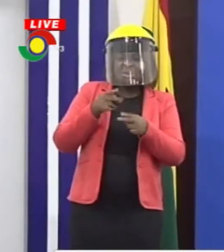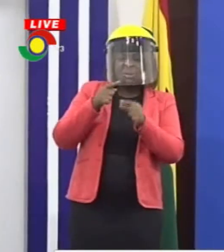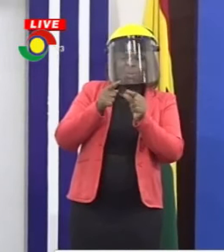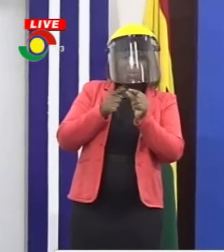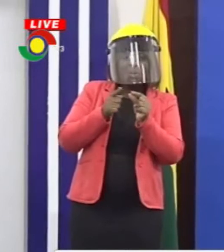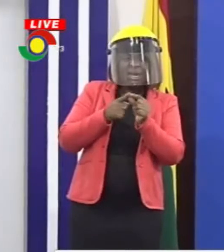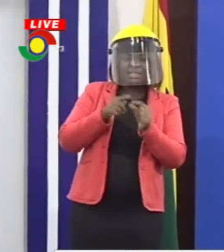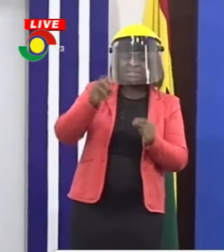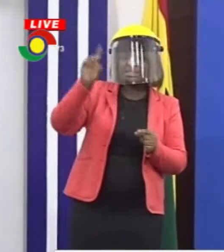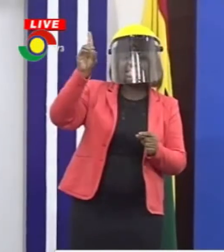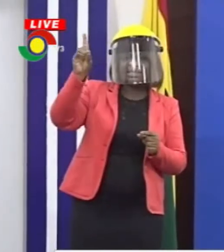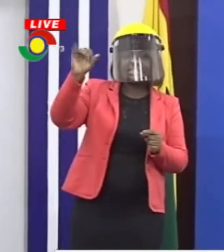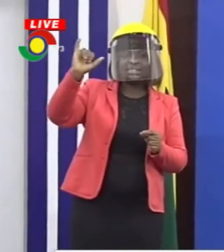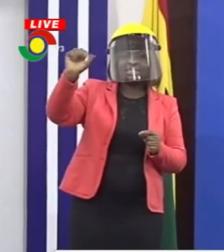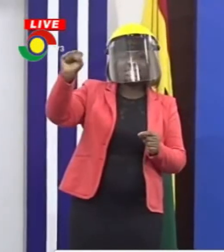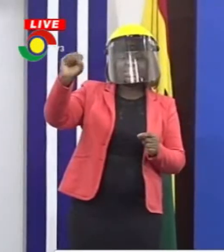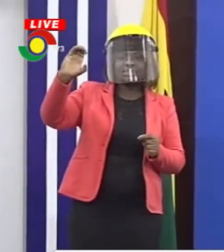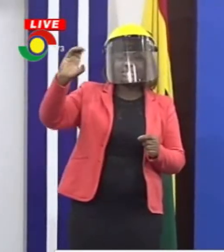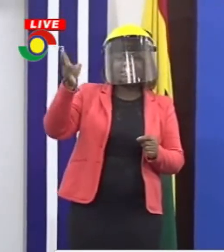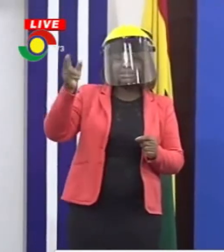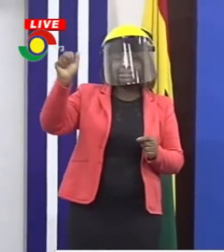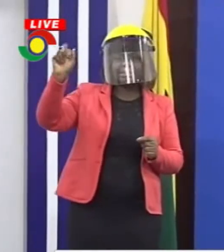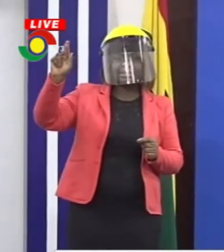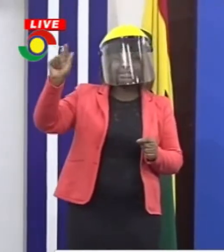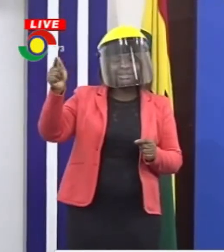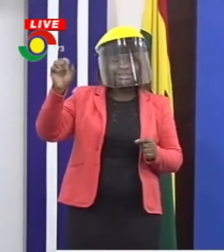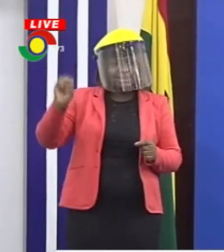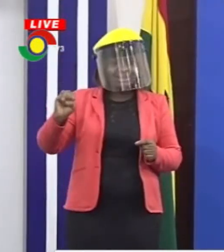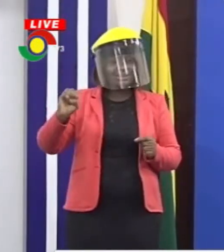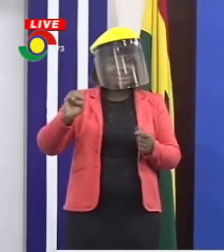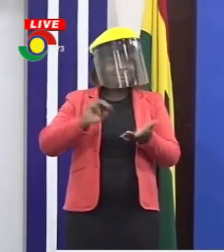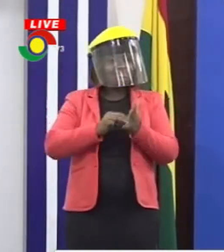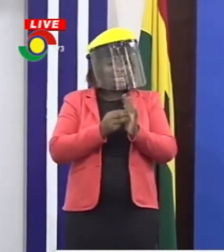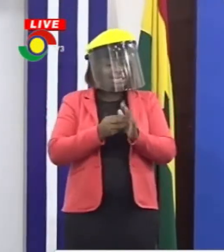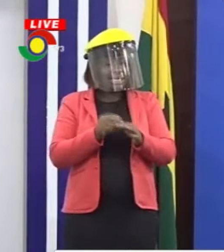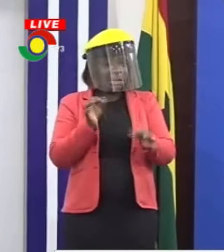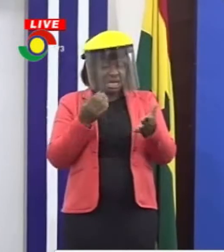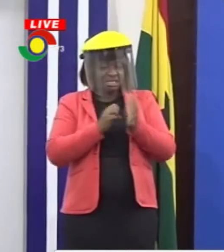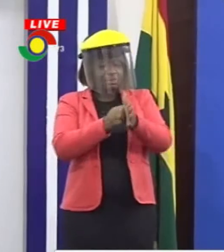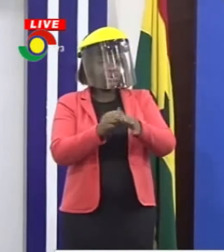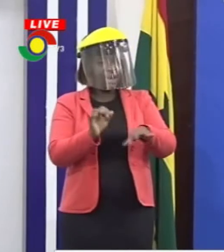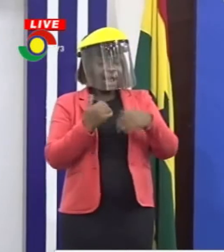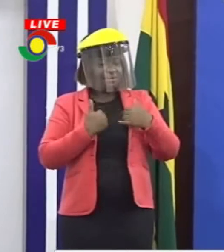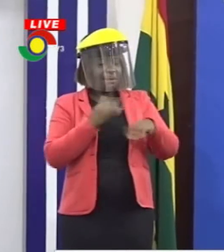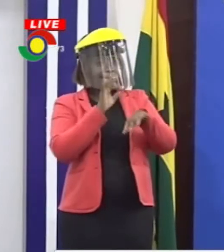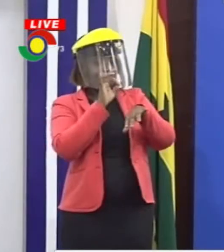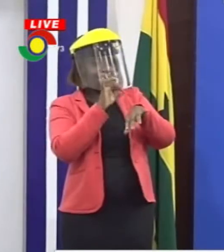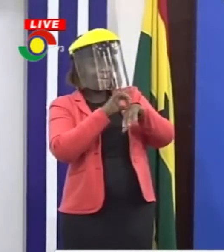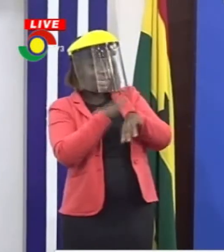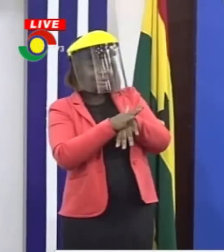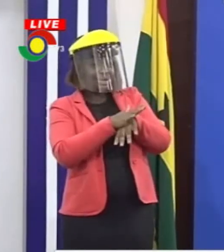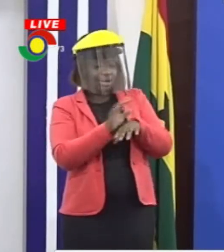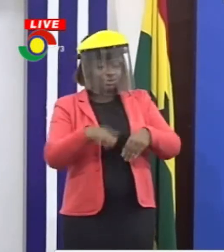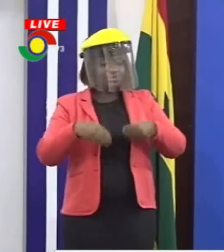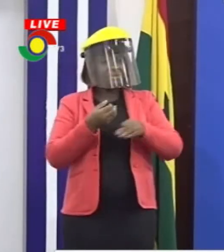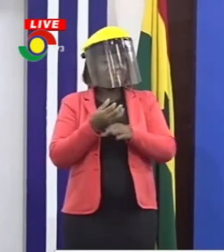confusion. It's a clinical recovery. If you have malaria and you are treated and you are fine, we can decide to do a test. We can also